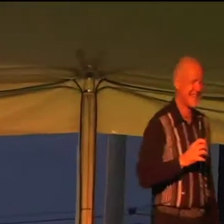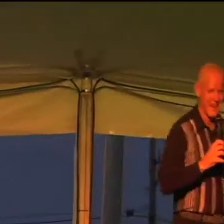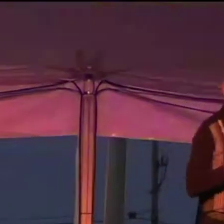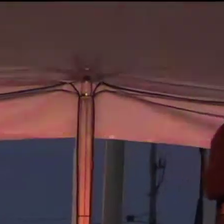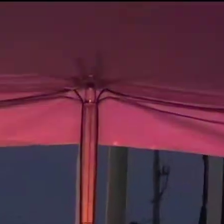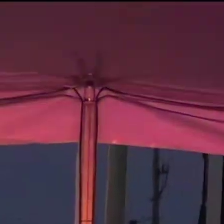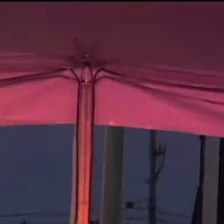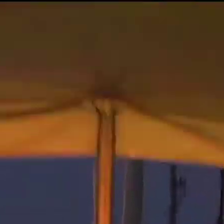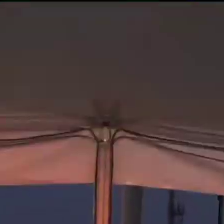Thank you, well pleased